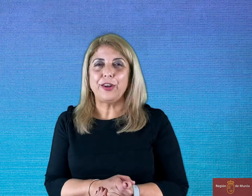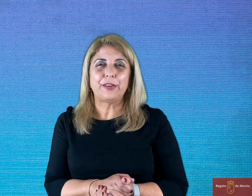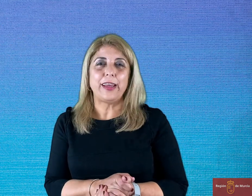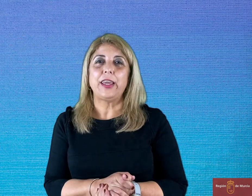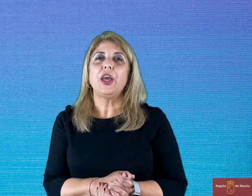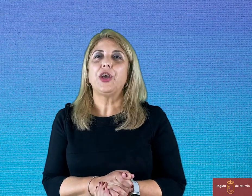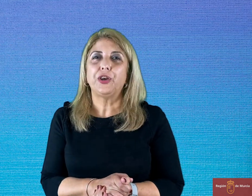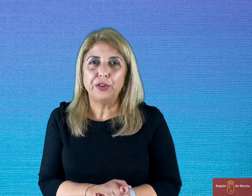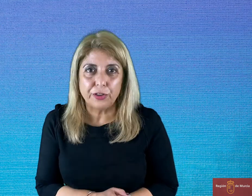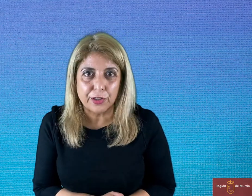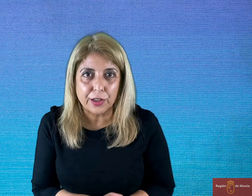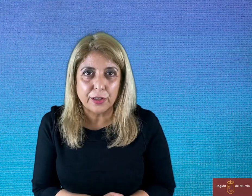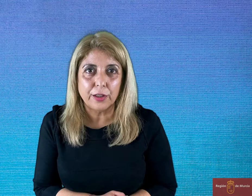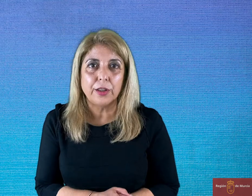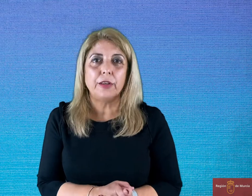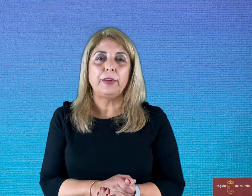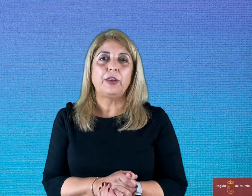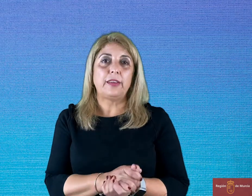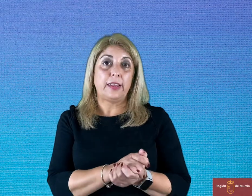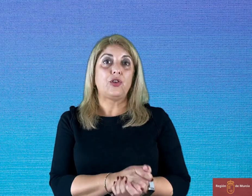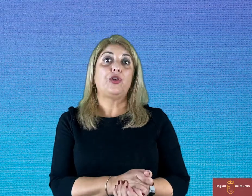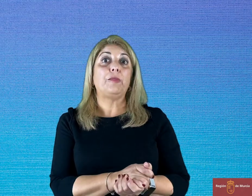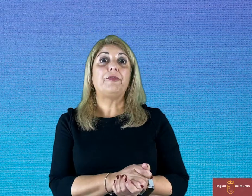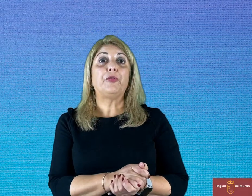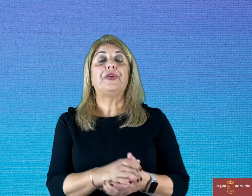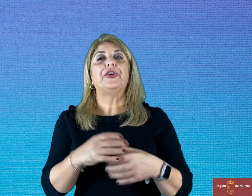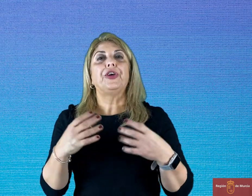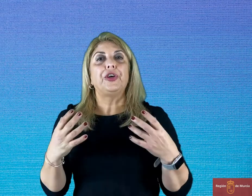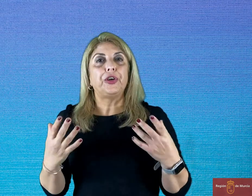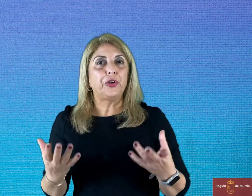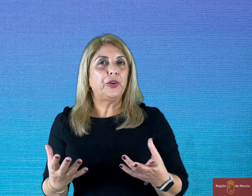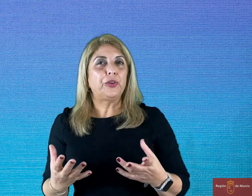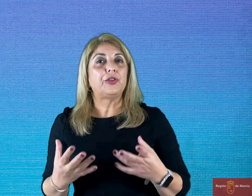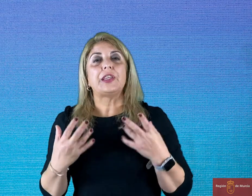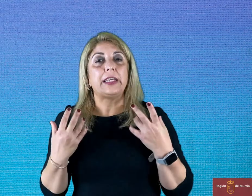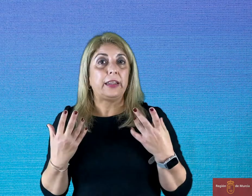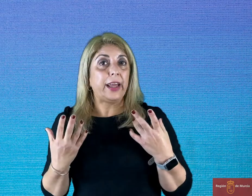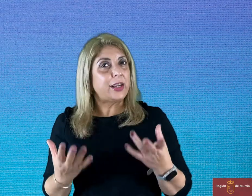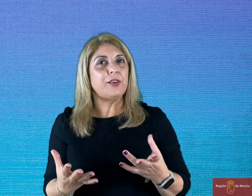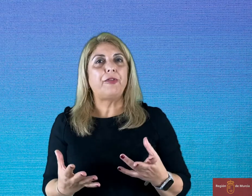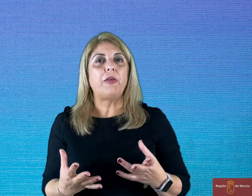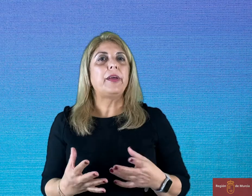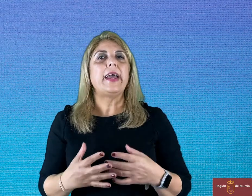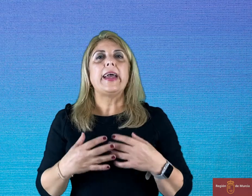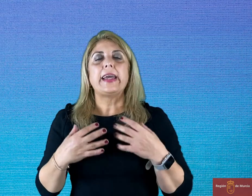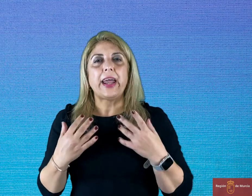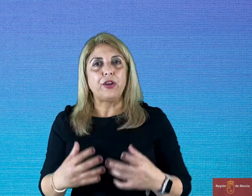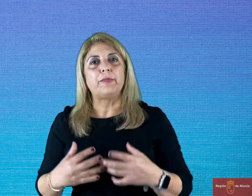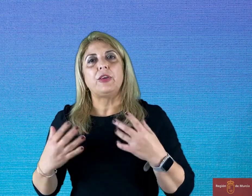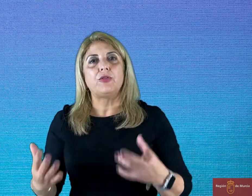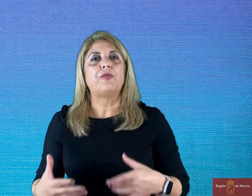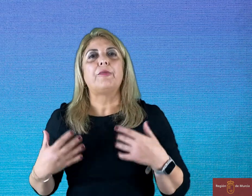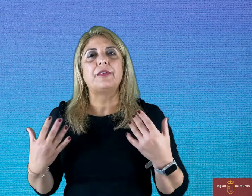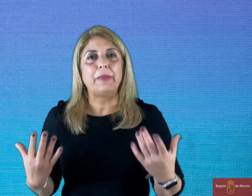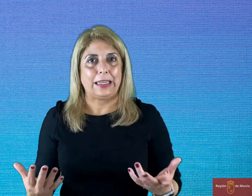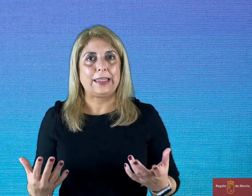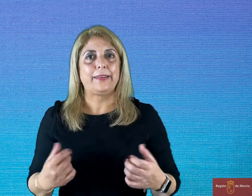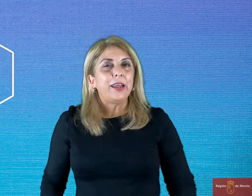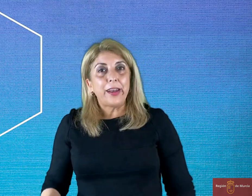say, couldn't, because as I told you before, couldn't in the negative form cannot be used for possibilities. Now